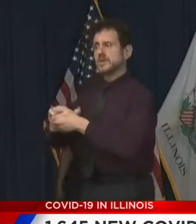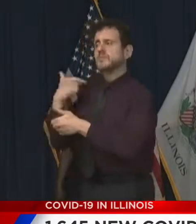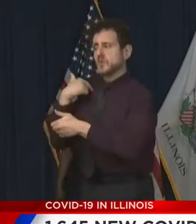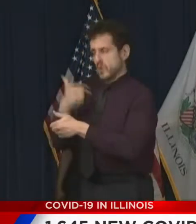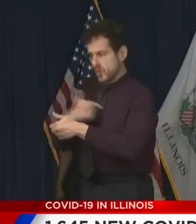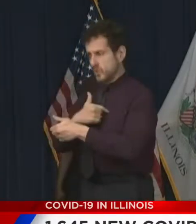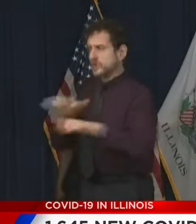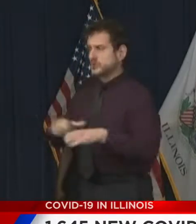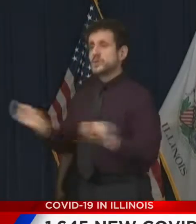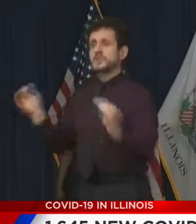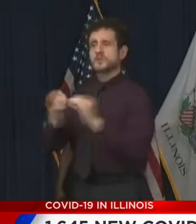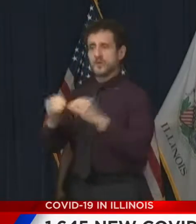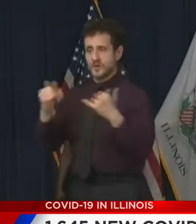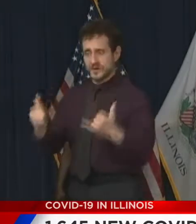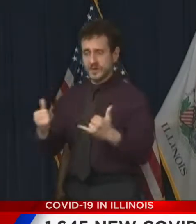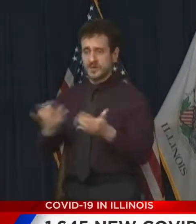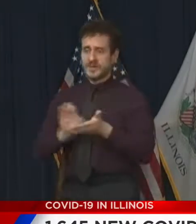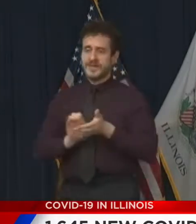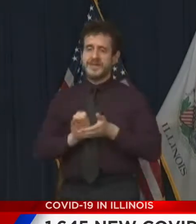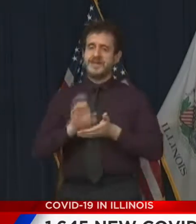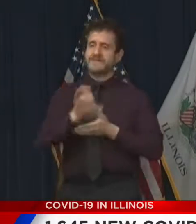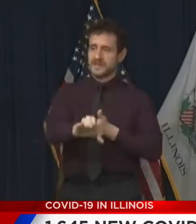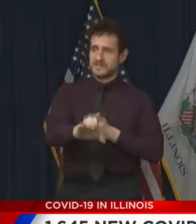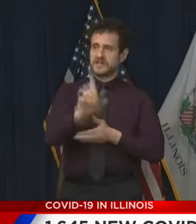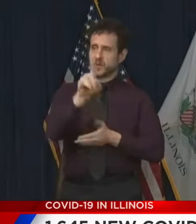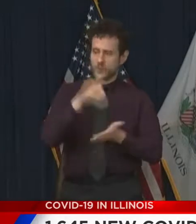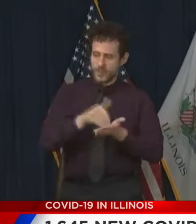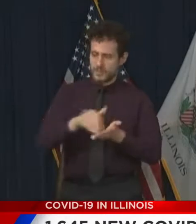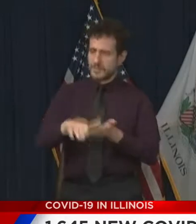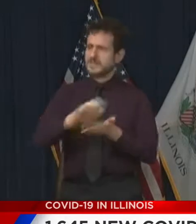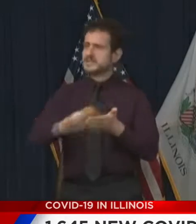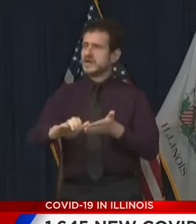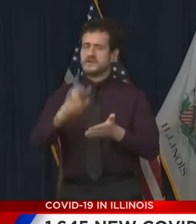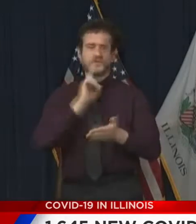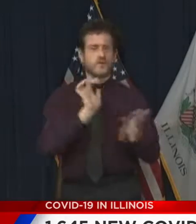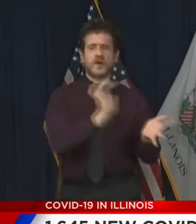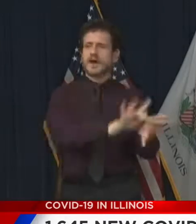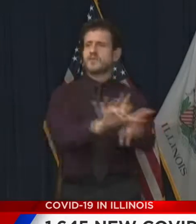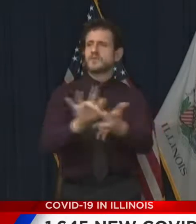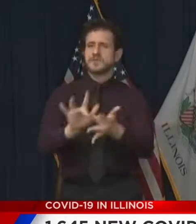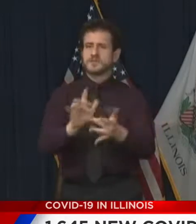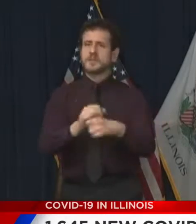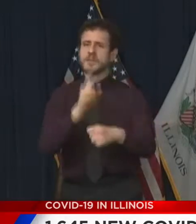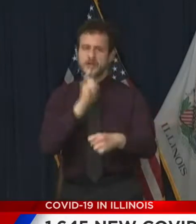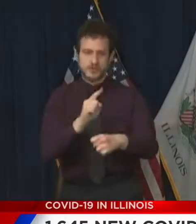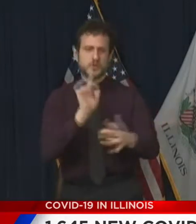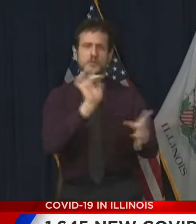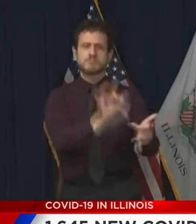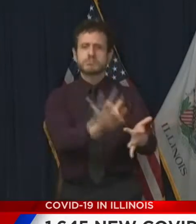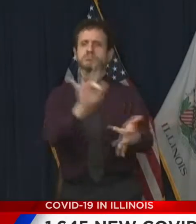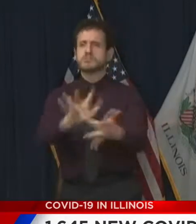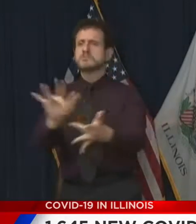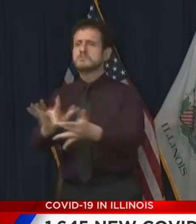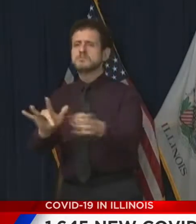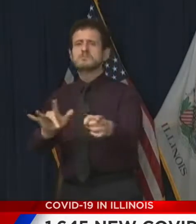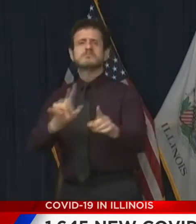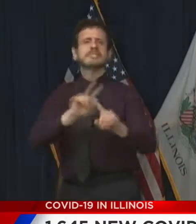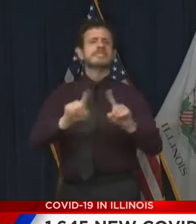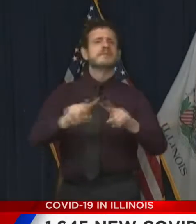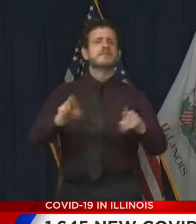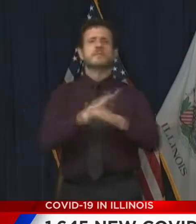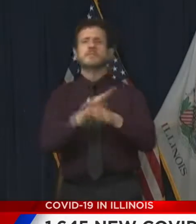investing a million dollars in outreach and making sure that we're reaching the entrepreneurs of color